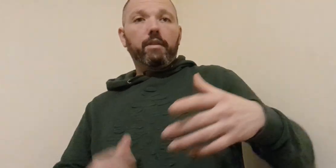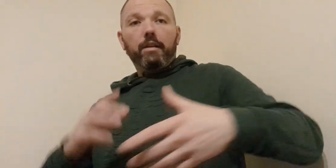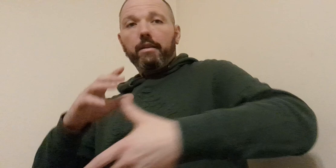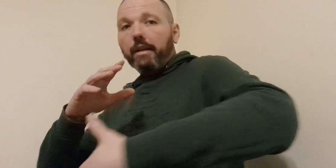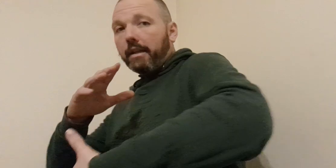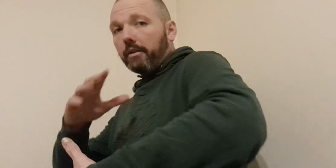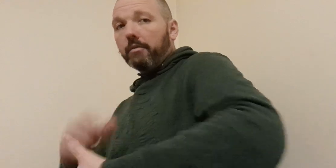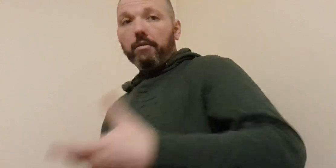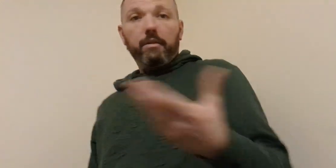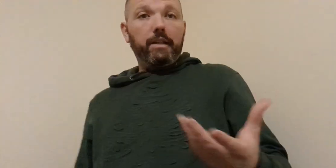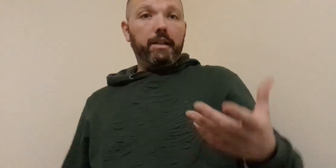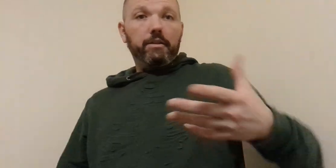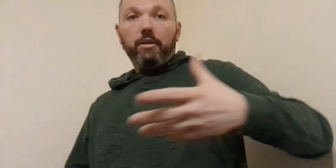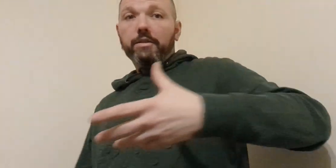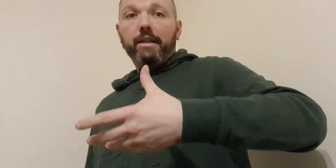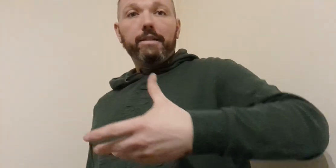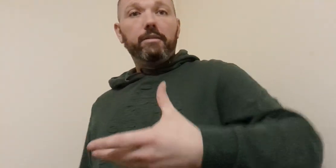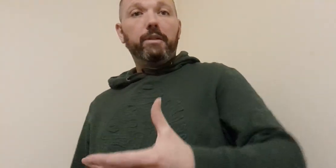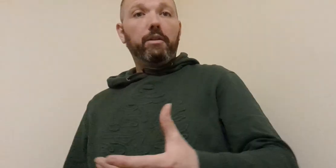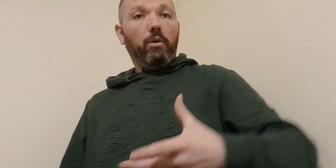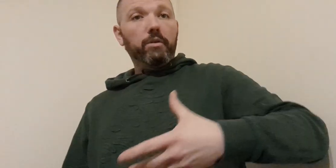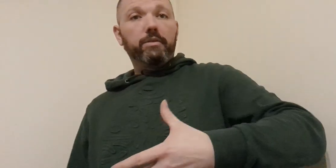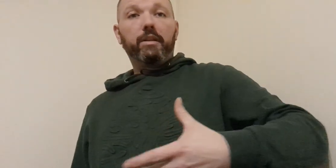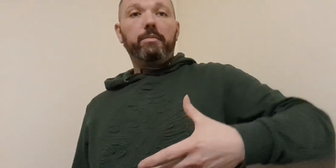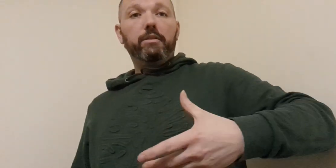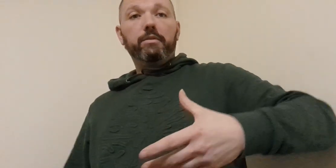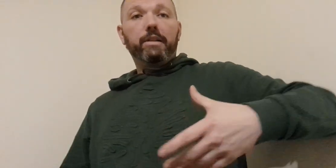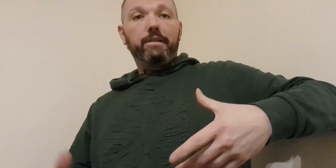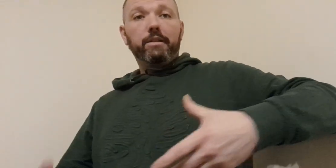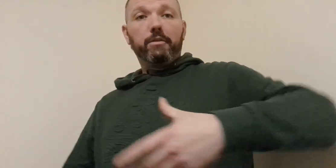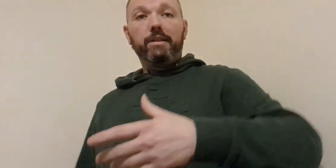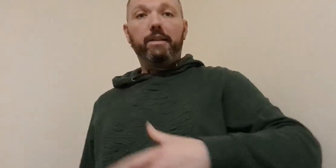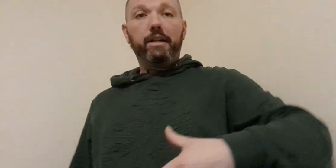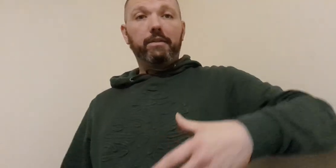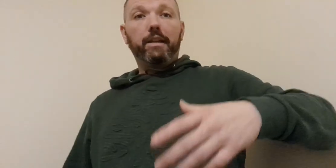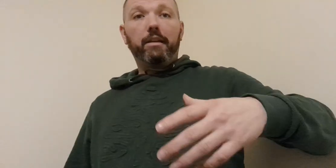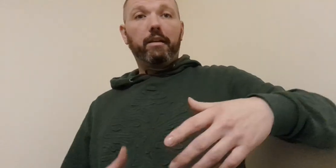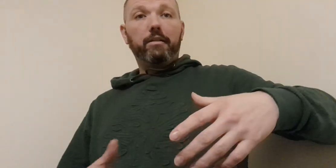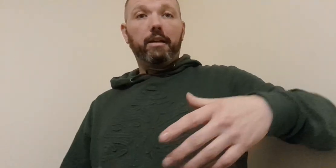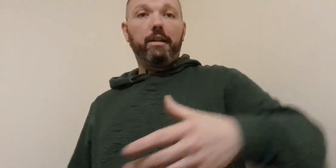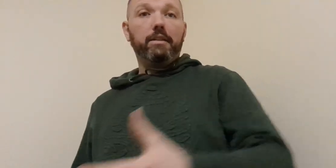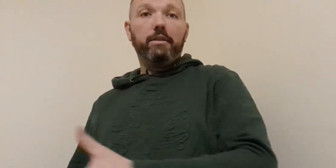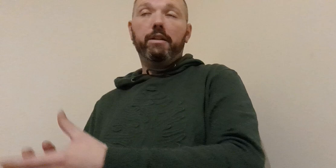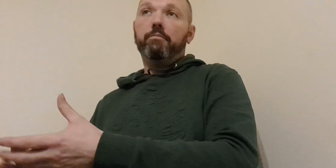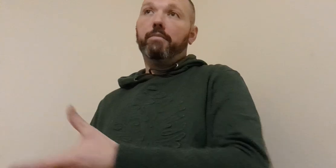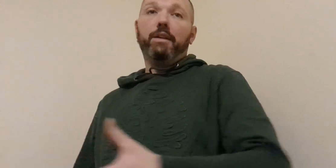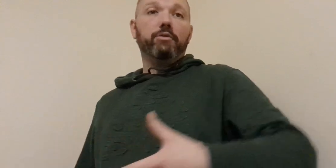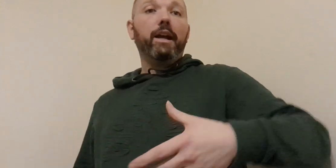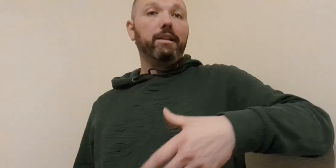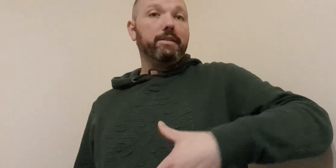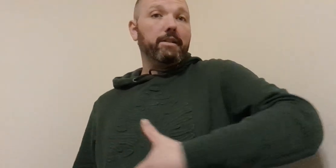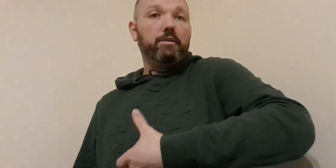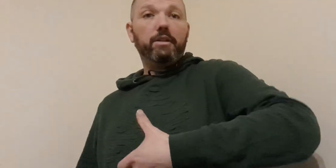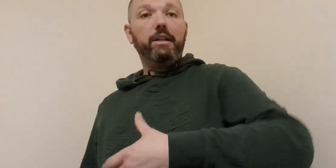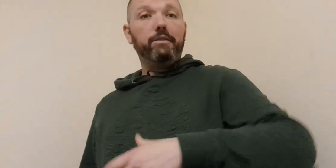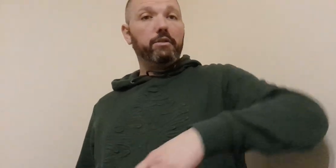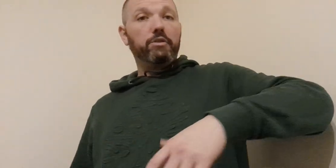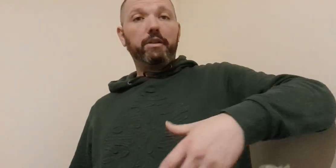Um it can leaning on the horse asking the way also can be used let's say like go as a kind of a a kind of a a drag let's say like go kind of like a joint